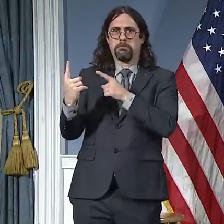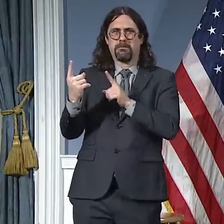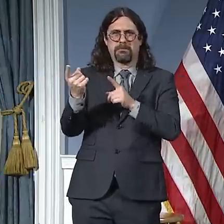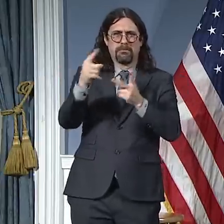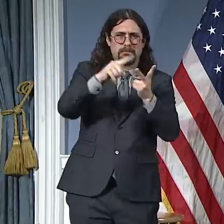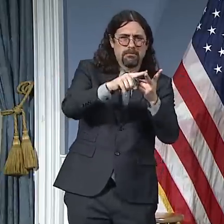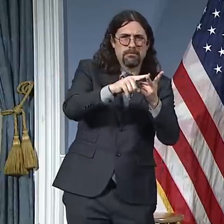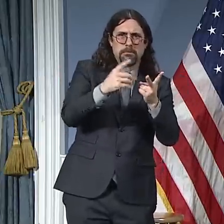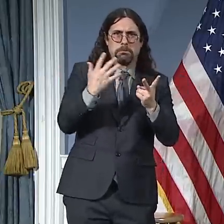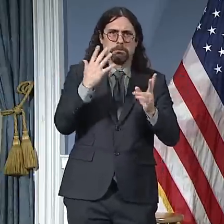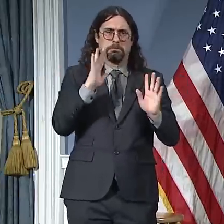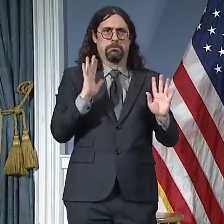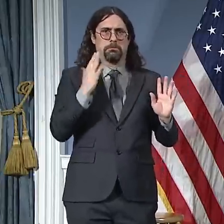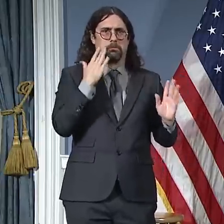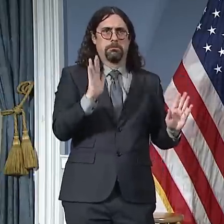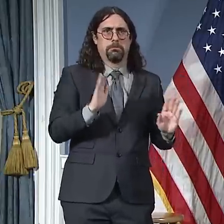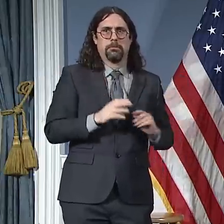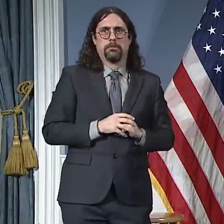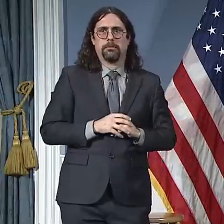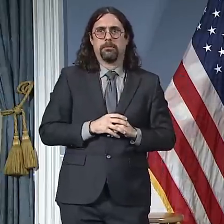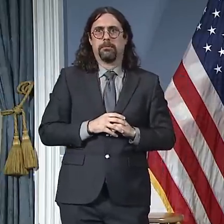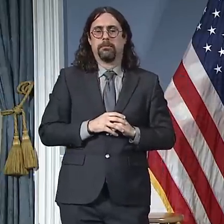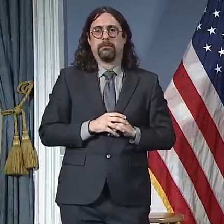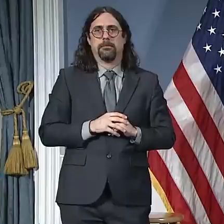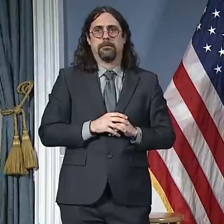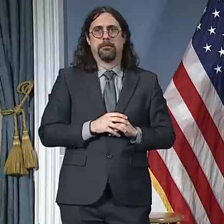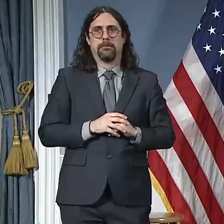inaccurate. We can get that to you for sure later on today.